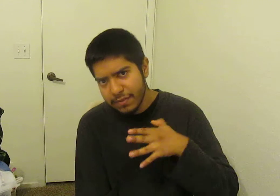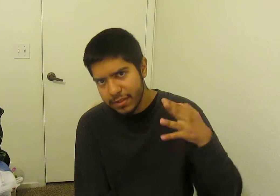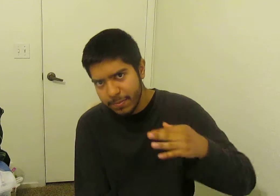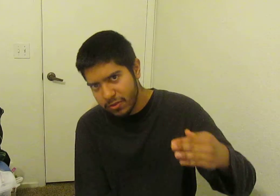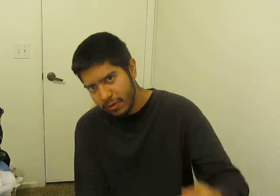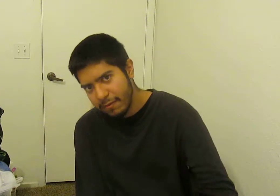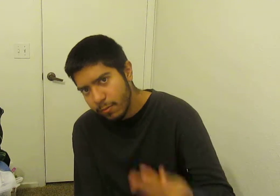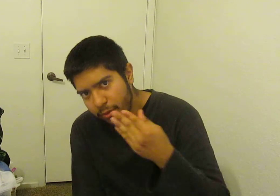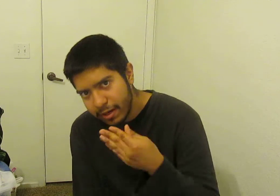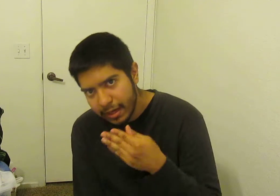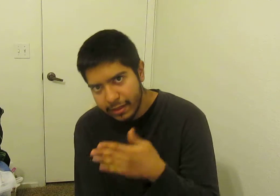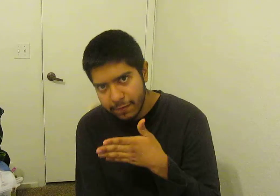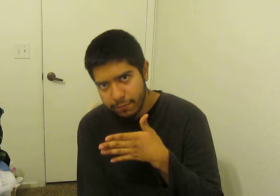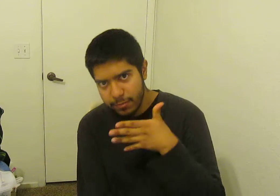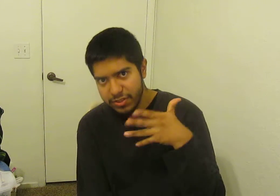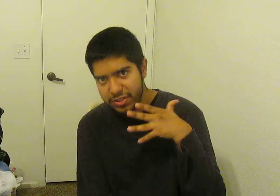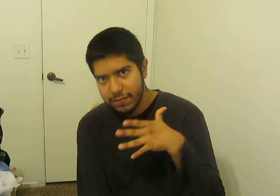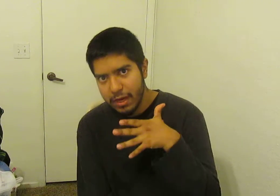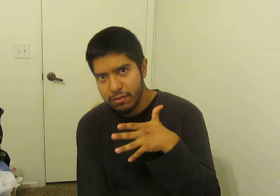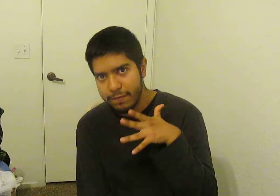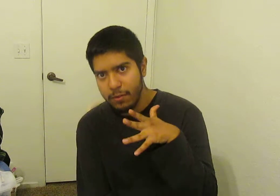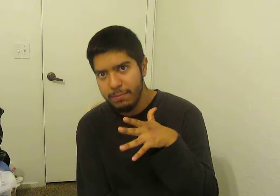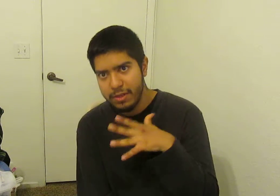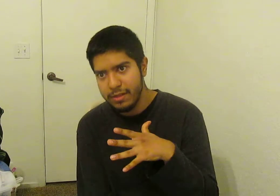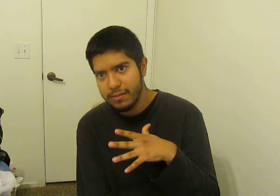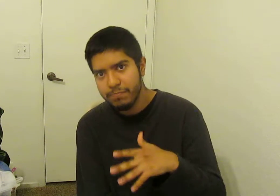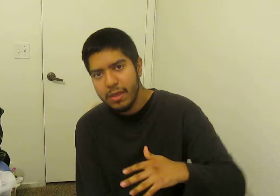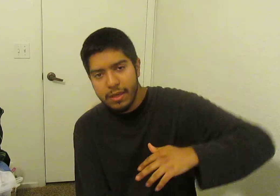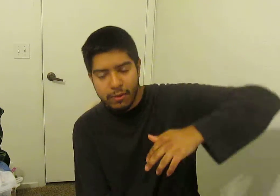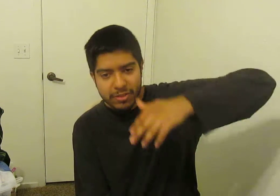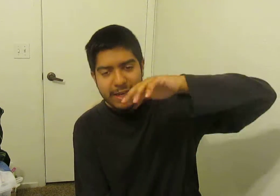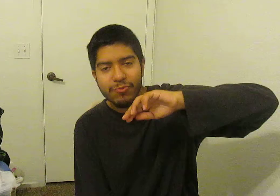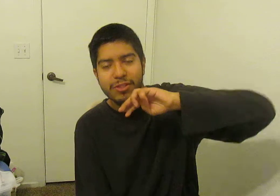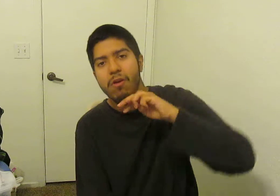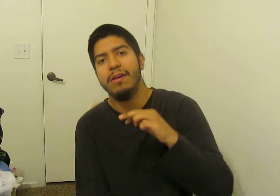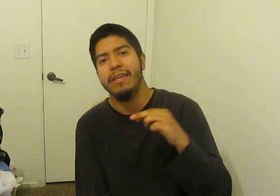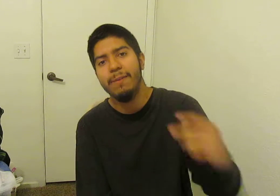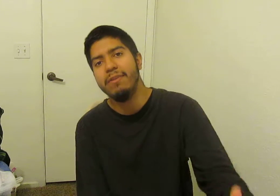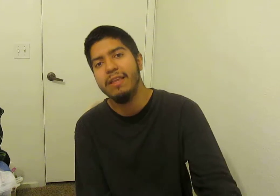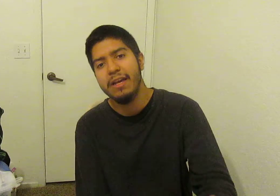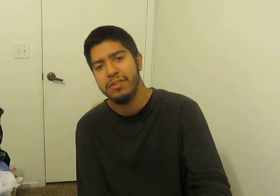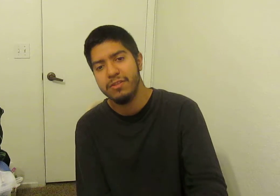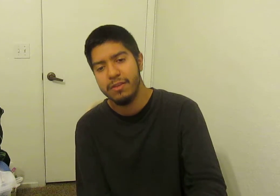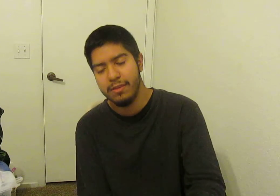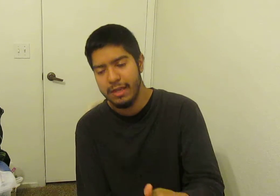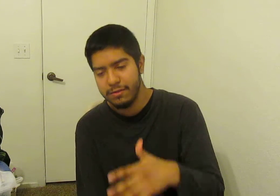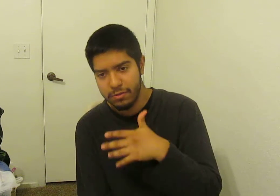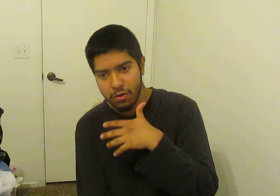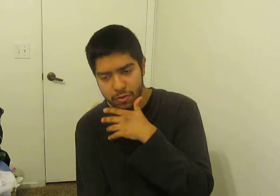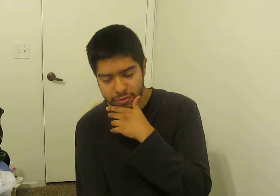how this episode even put in Akira for a position of character development because it was nice when Toka came clean that she's, that Toka was